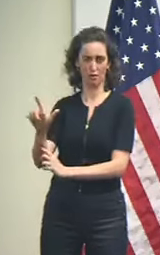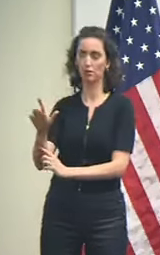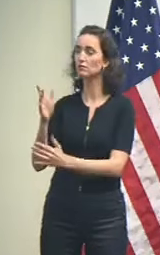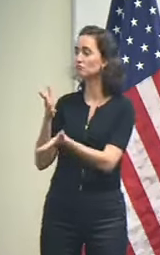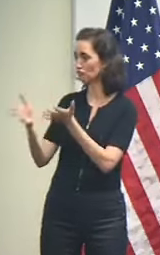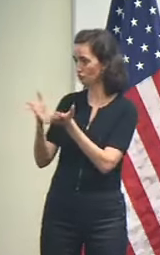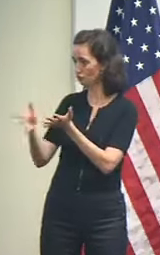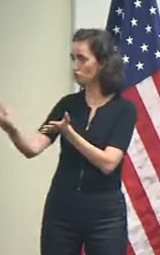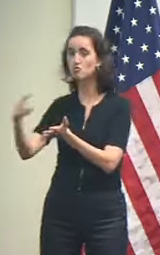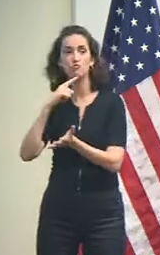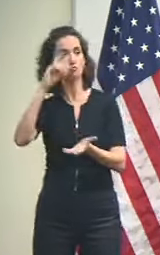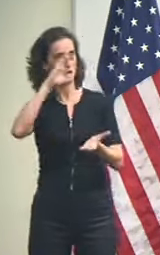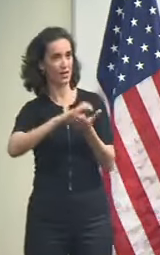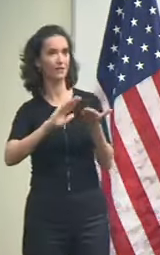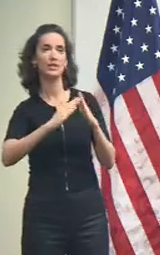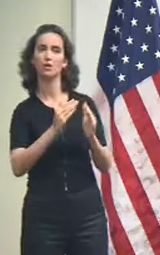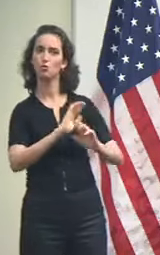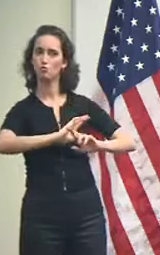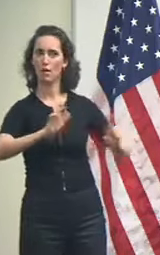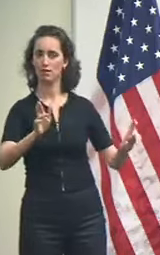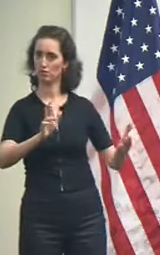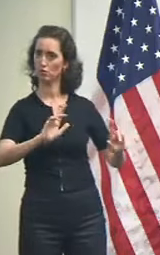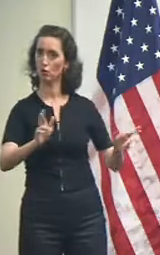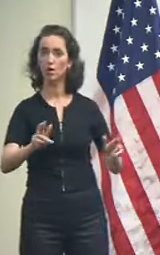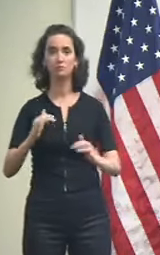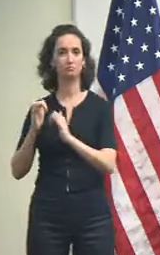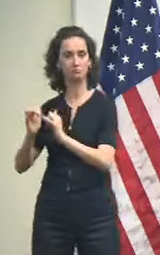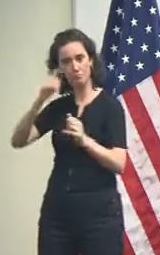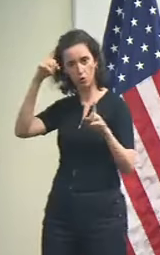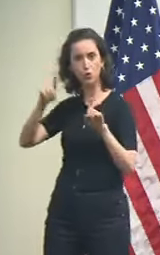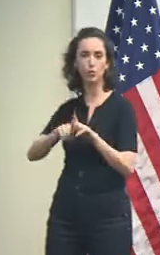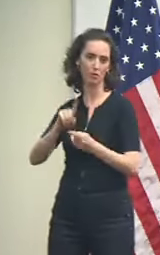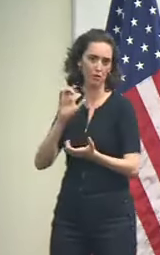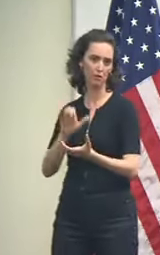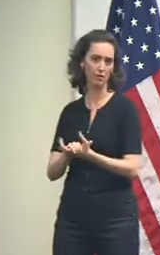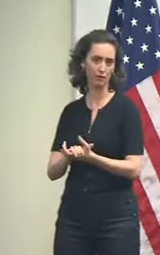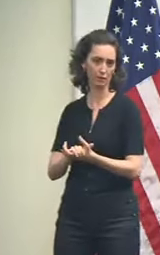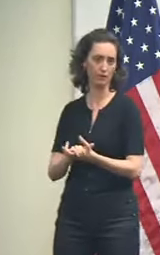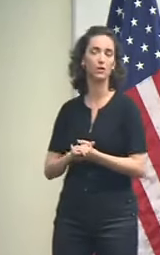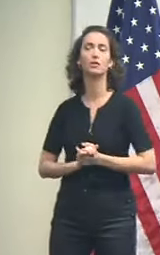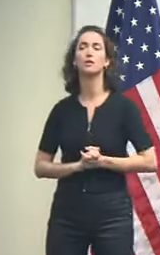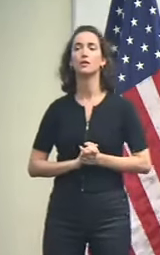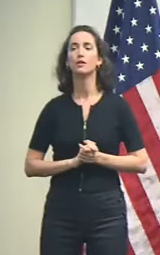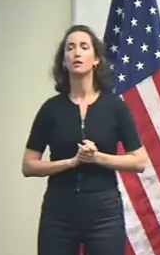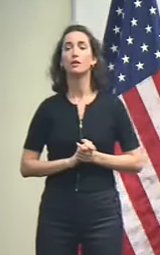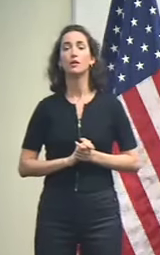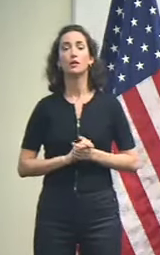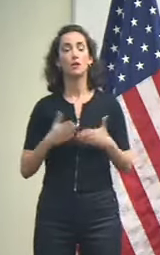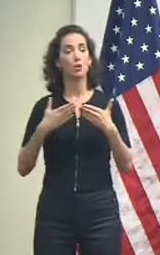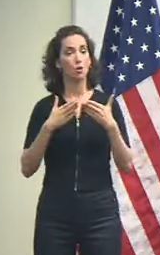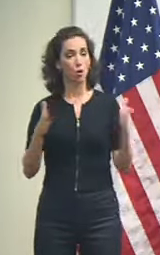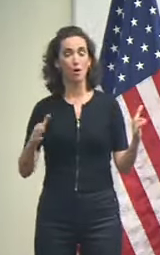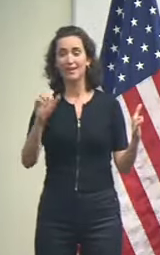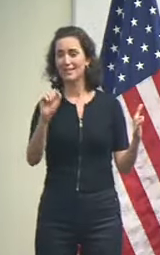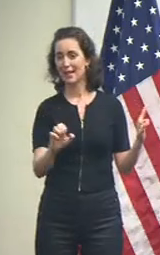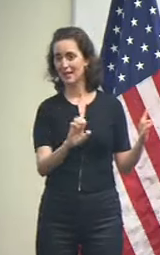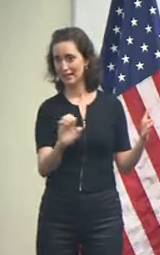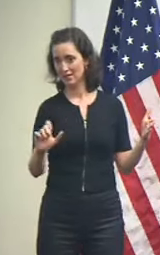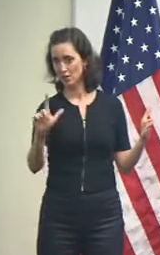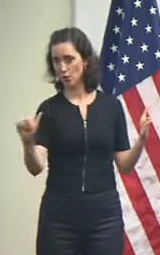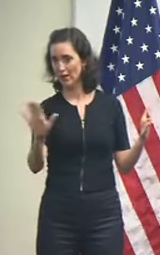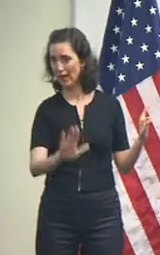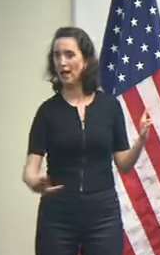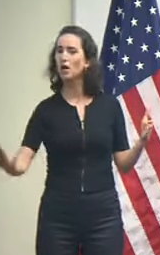city is well-prepared. I believe that as well, and we believe that overall southeast Louisiana